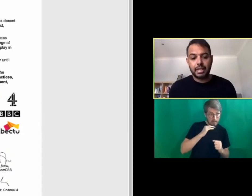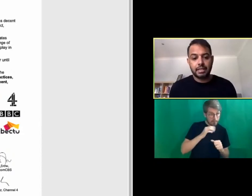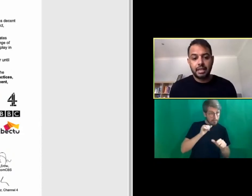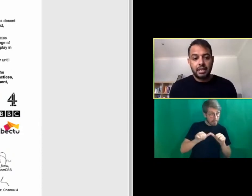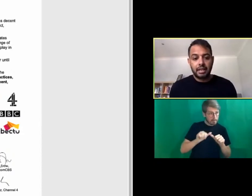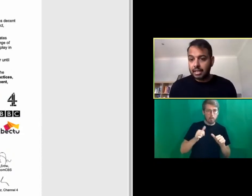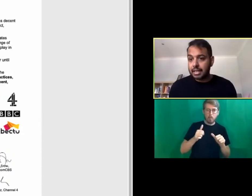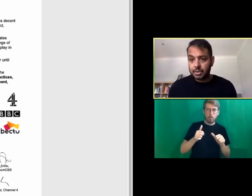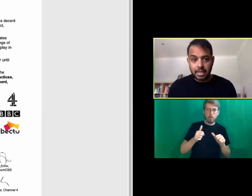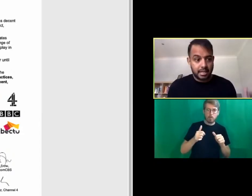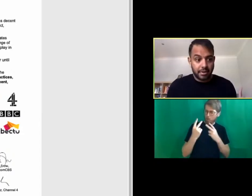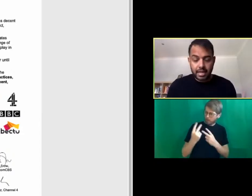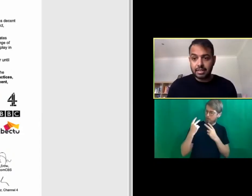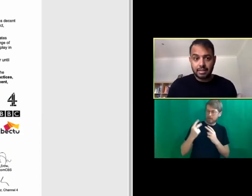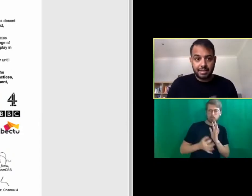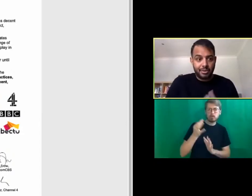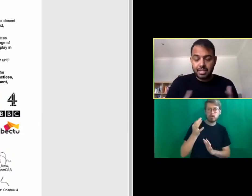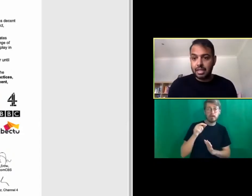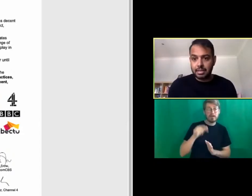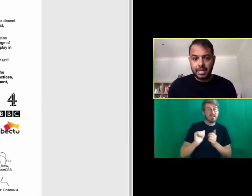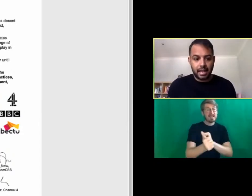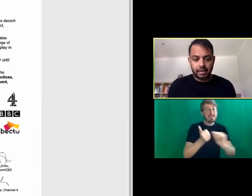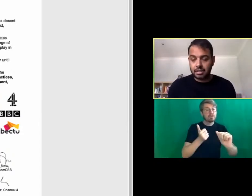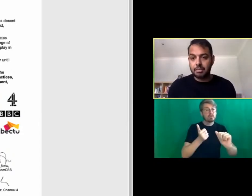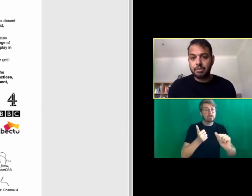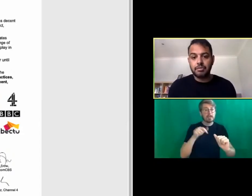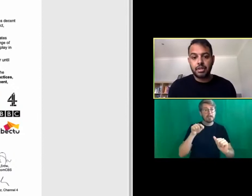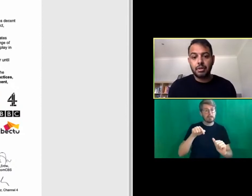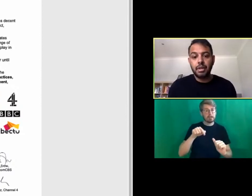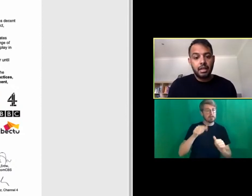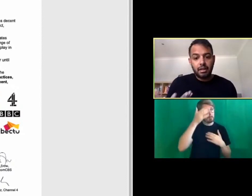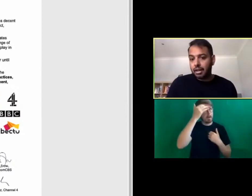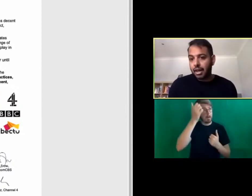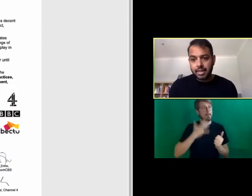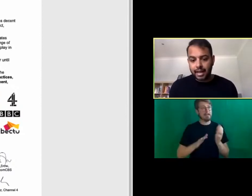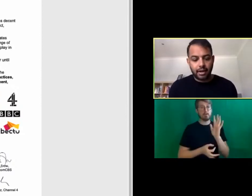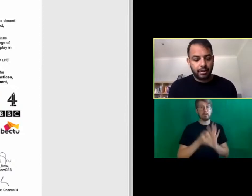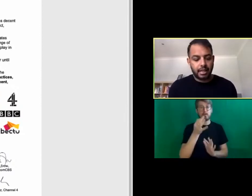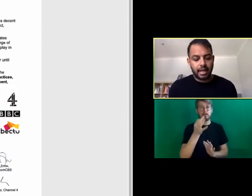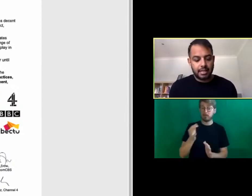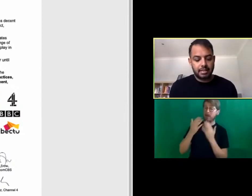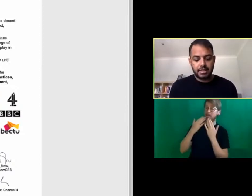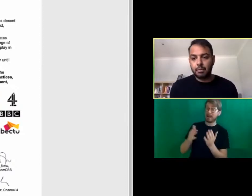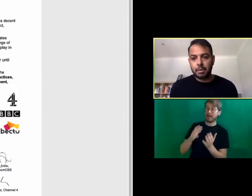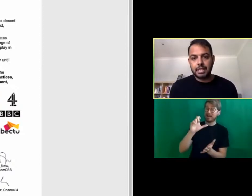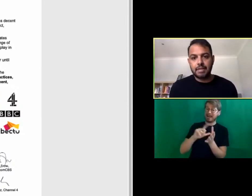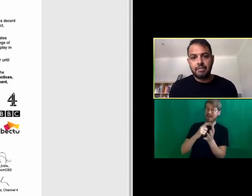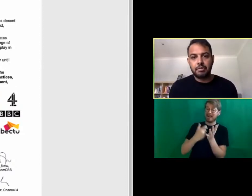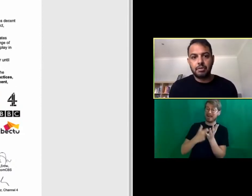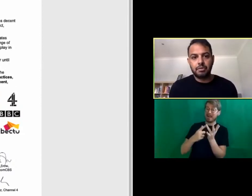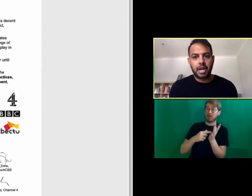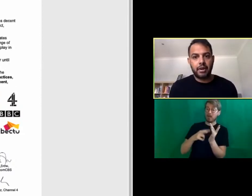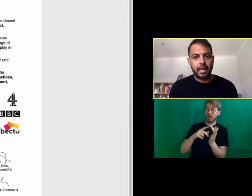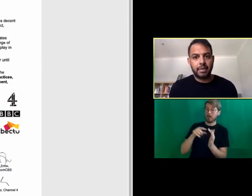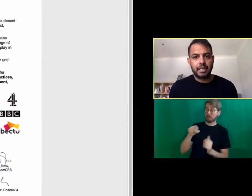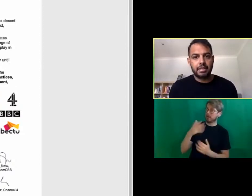point because until the industry you know is or it's mental health does improve so I thank Caroline and say with people in tv